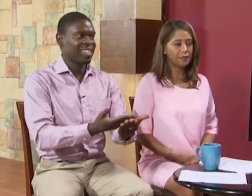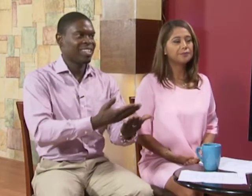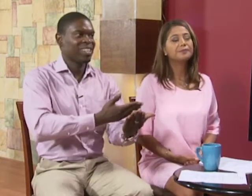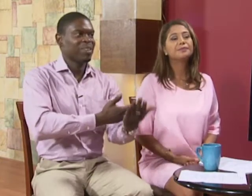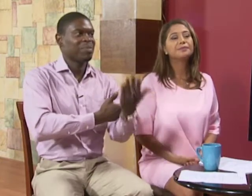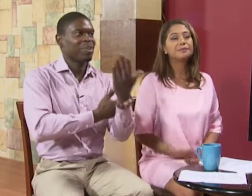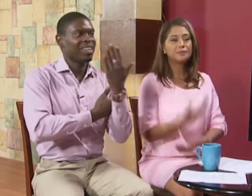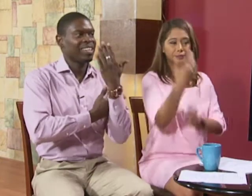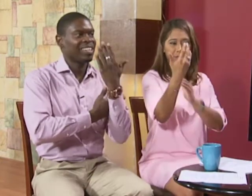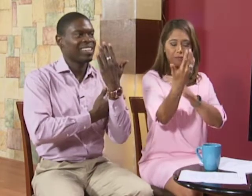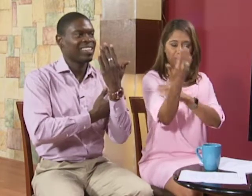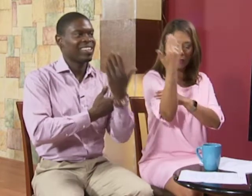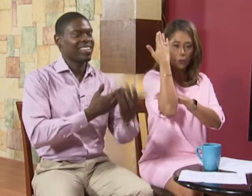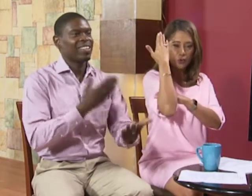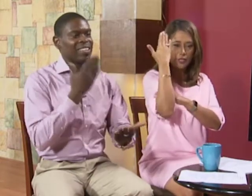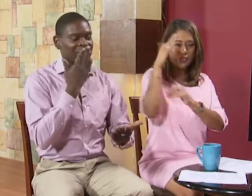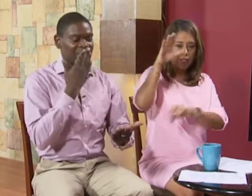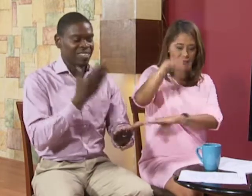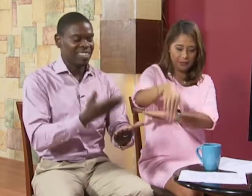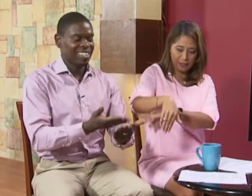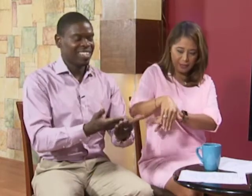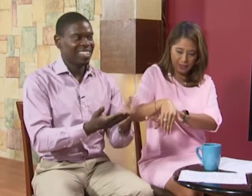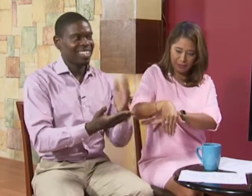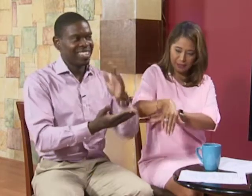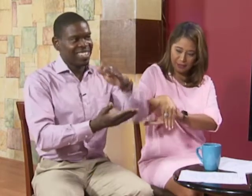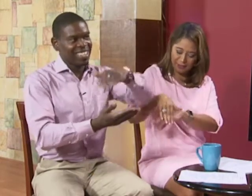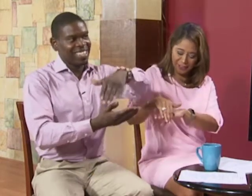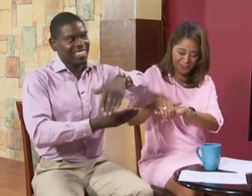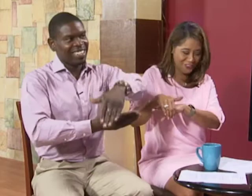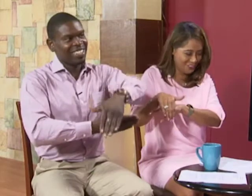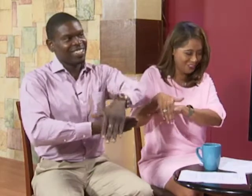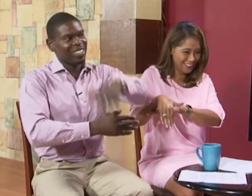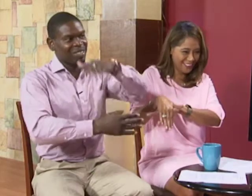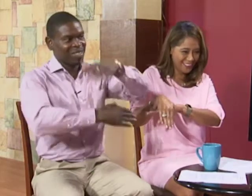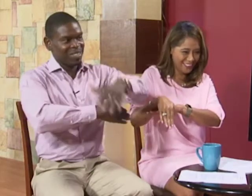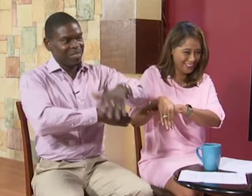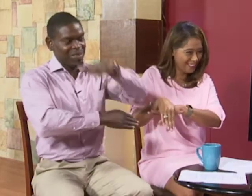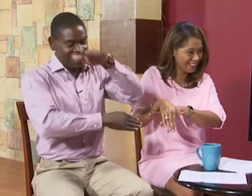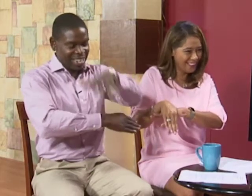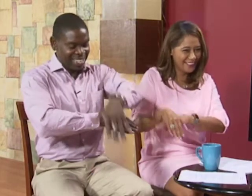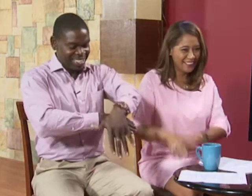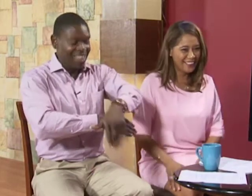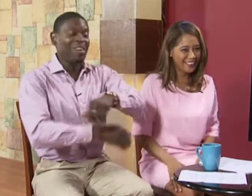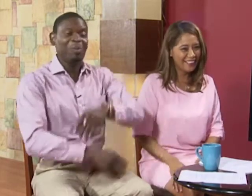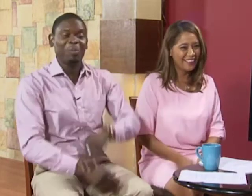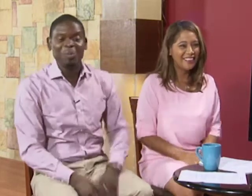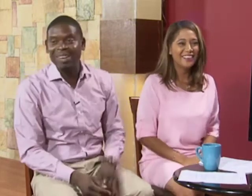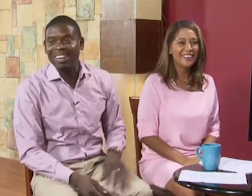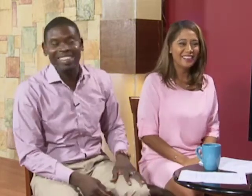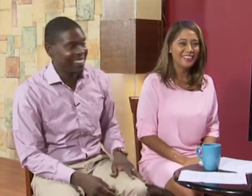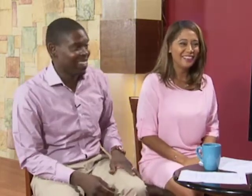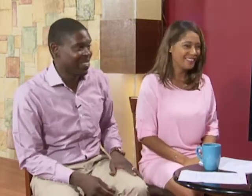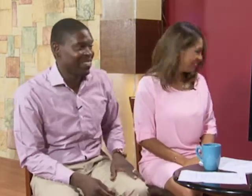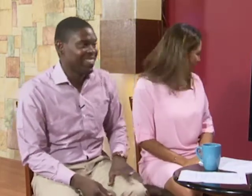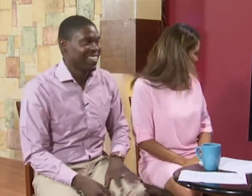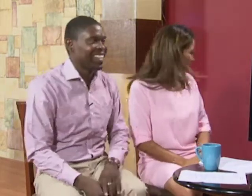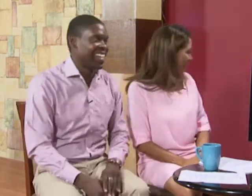good morning good morning good night oh wait have you okay